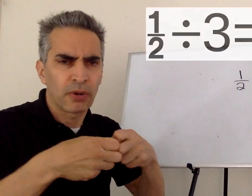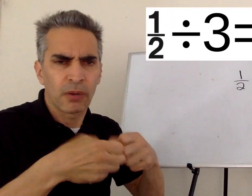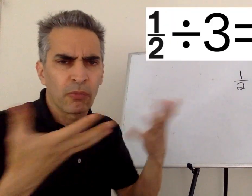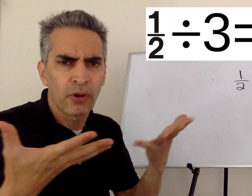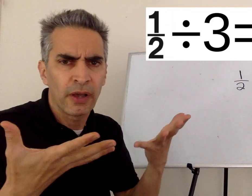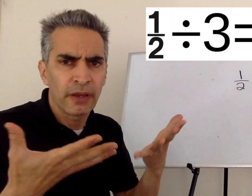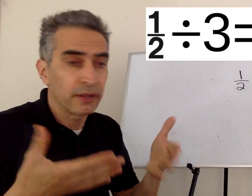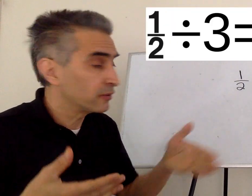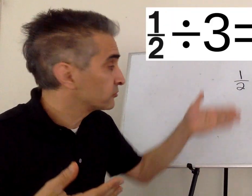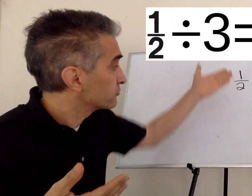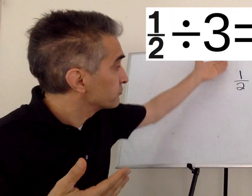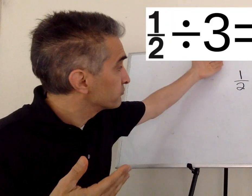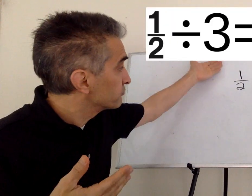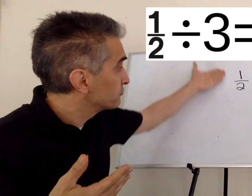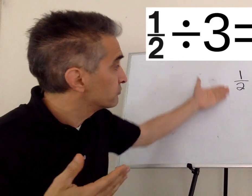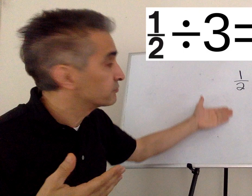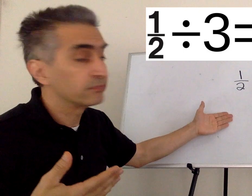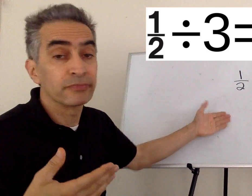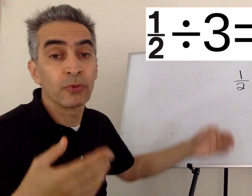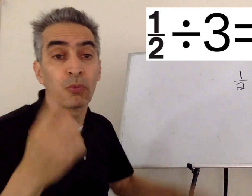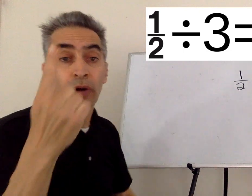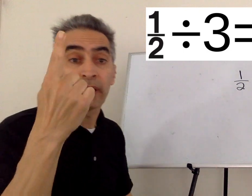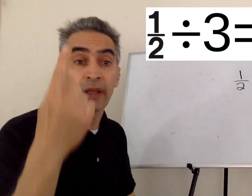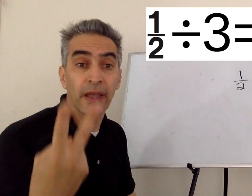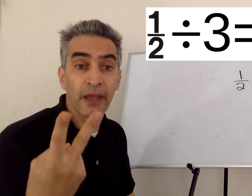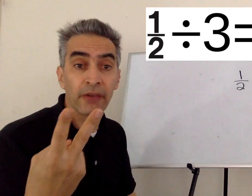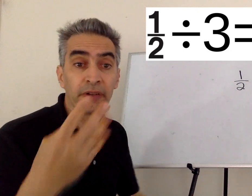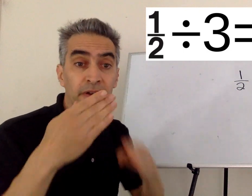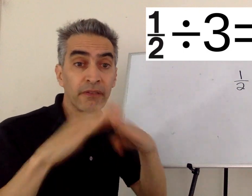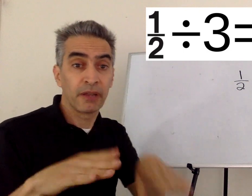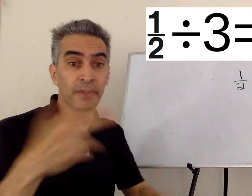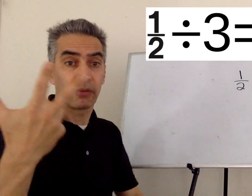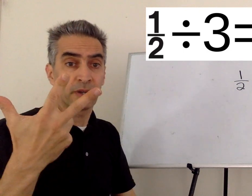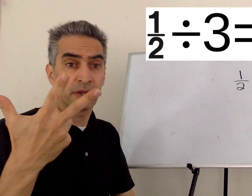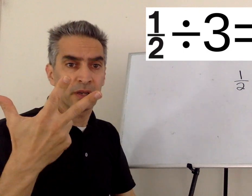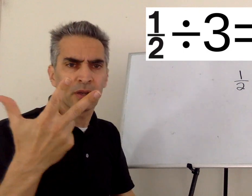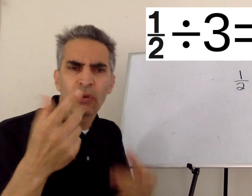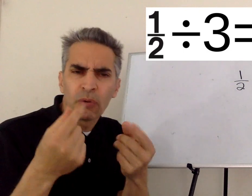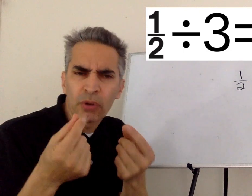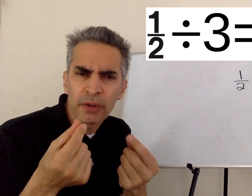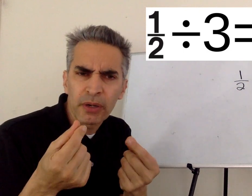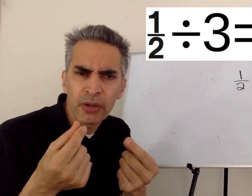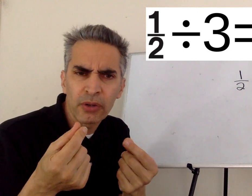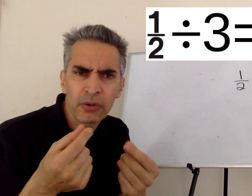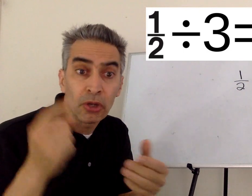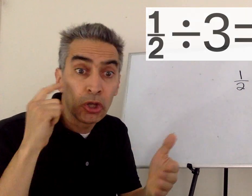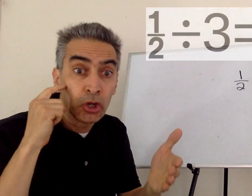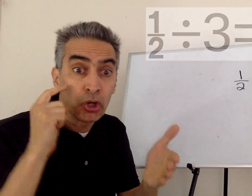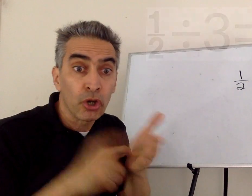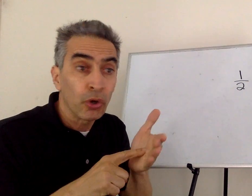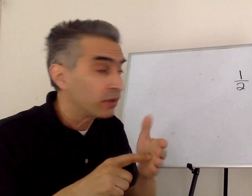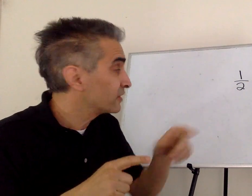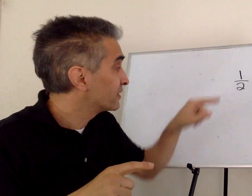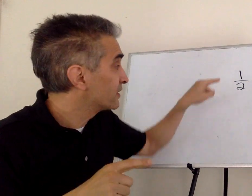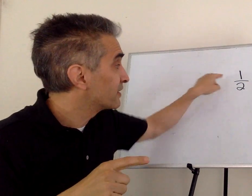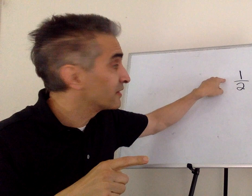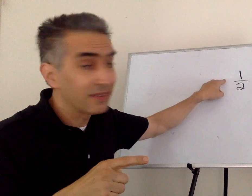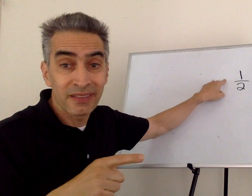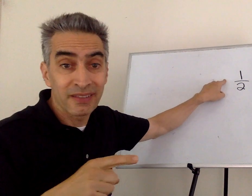Our example problem is one-half divided by three. What are we going to do? Notice